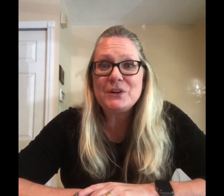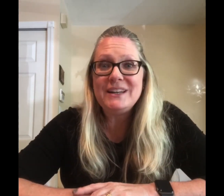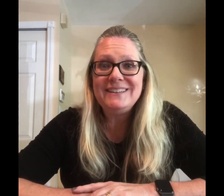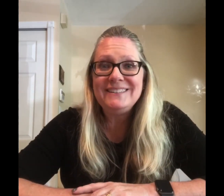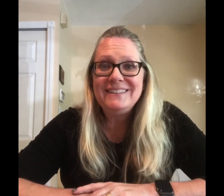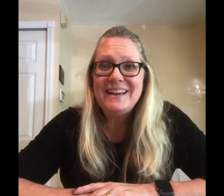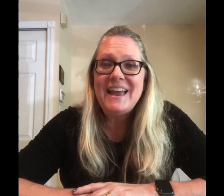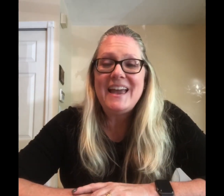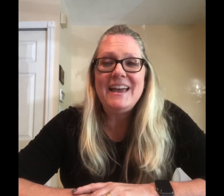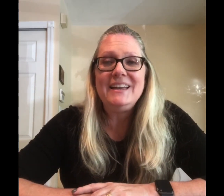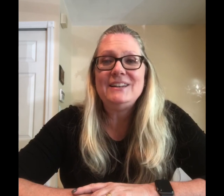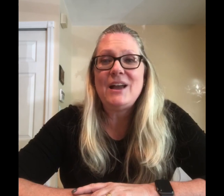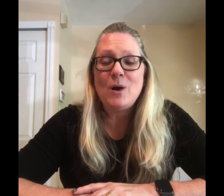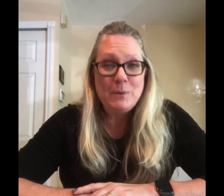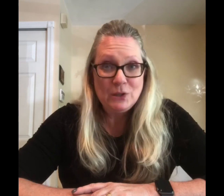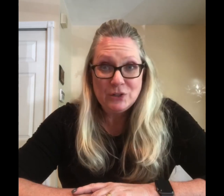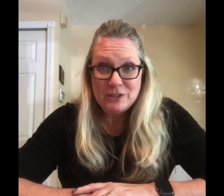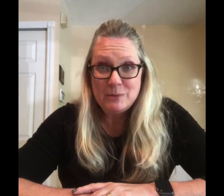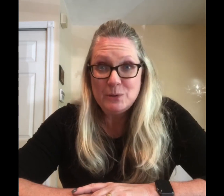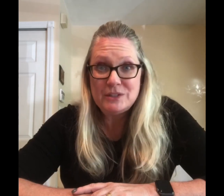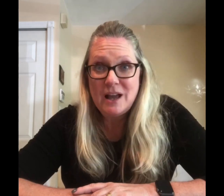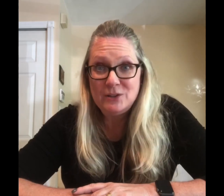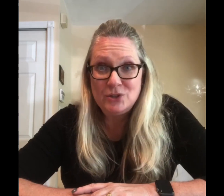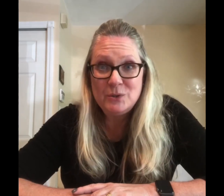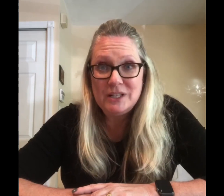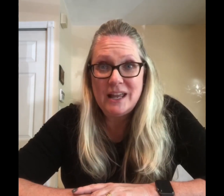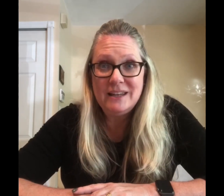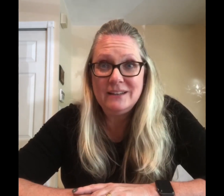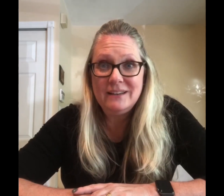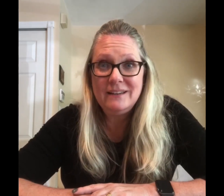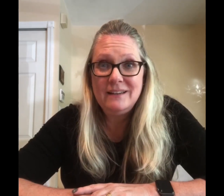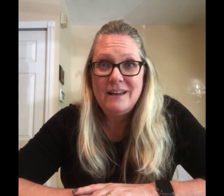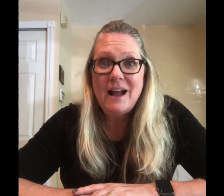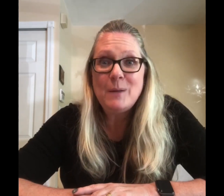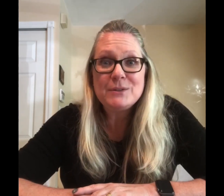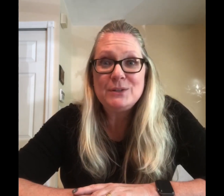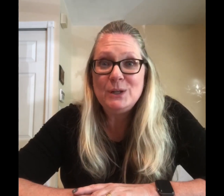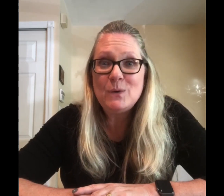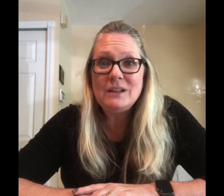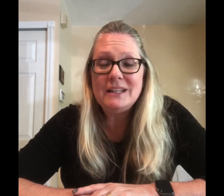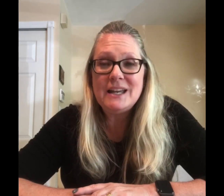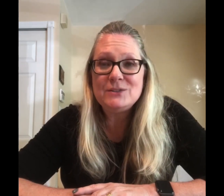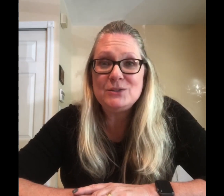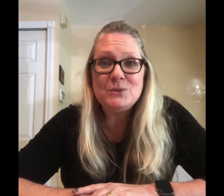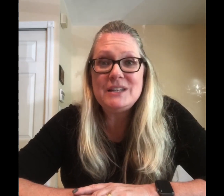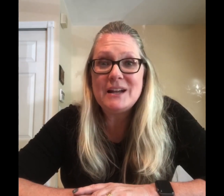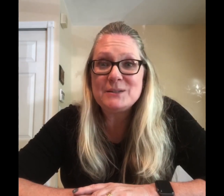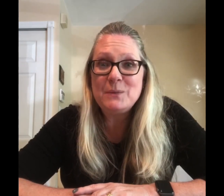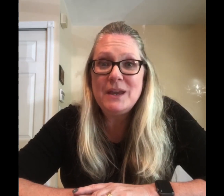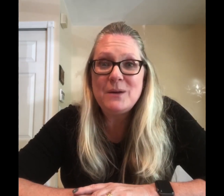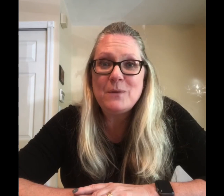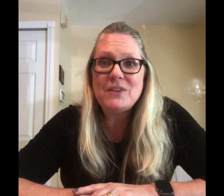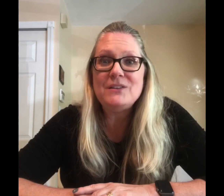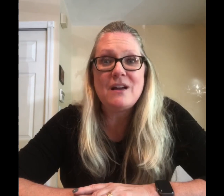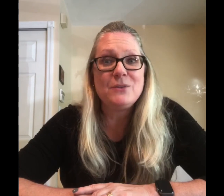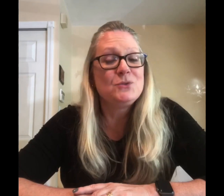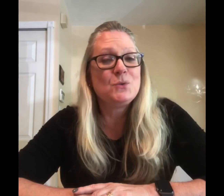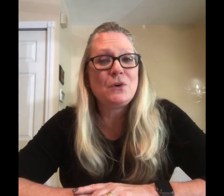and I hope you learned some new signs too today I will see you all again soon next week with another story